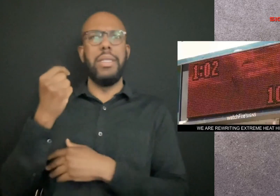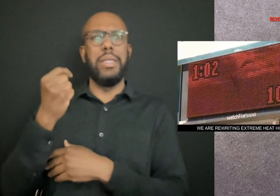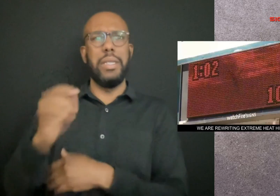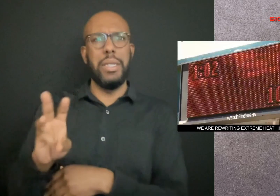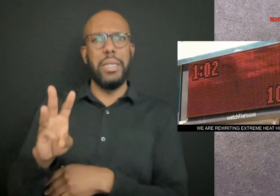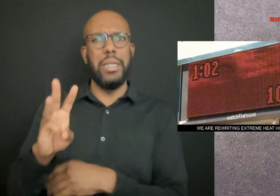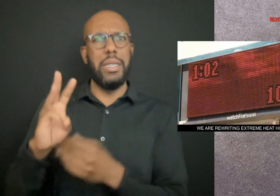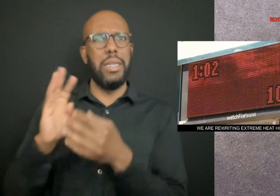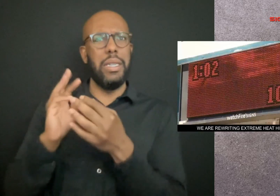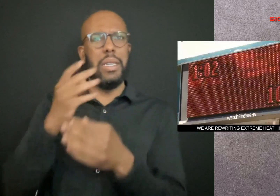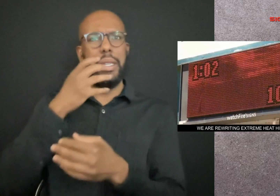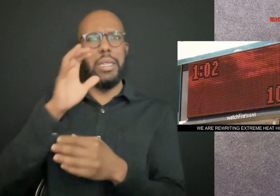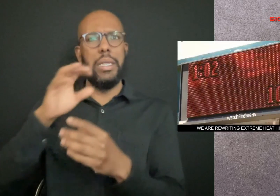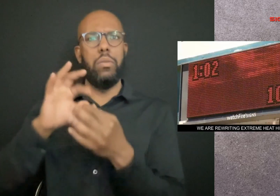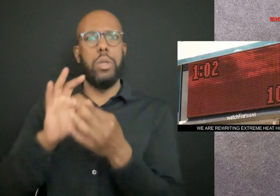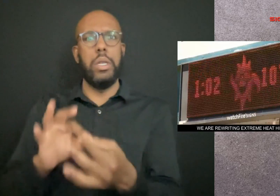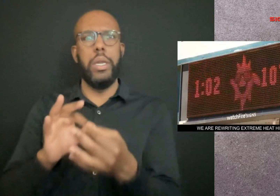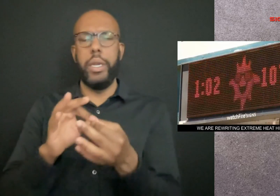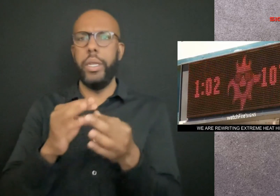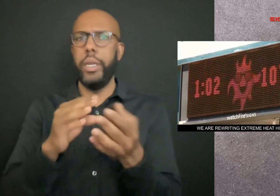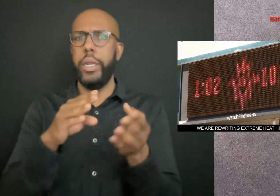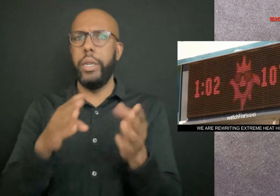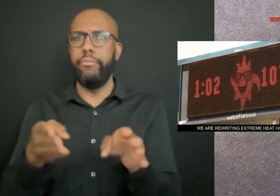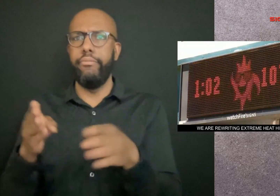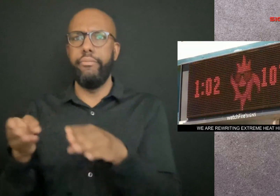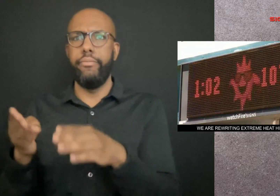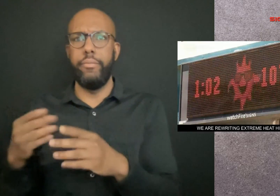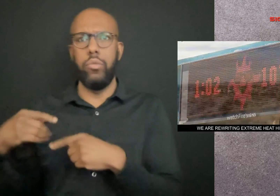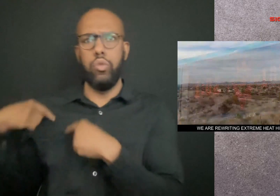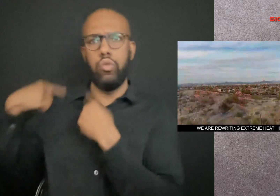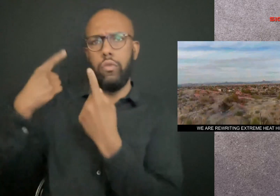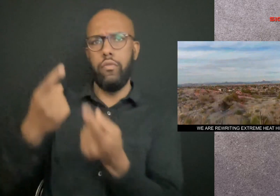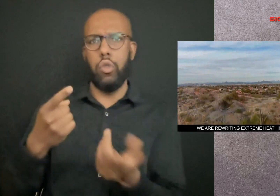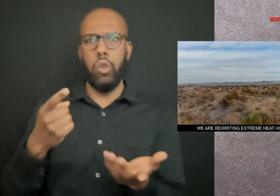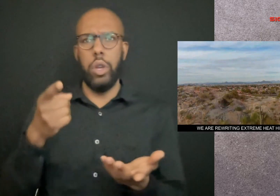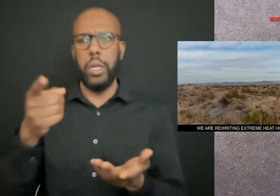There have been at least 16 heat-related deaths so far this year in Nevada.